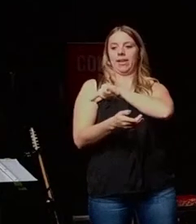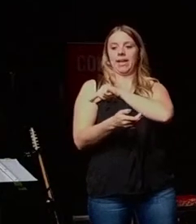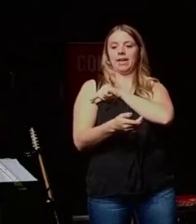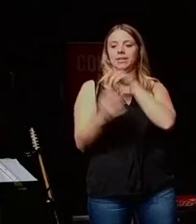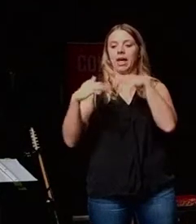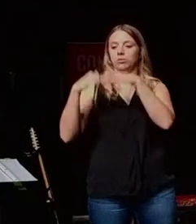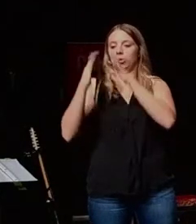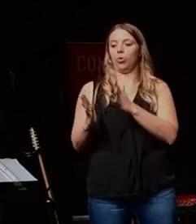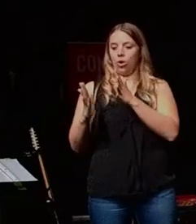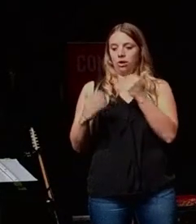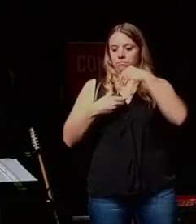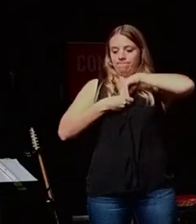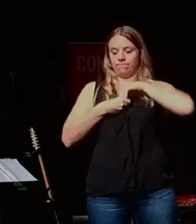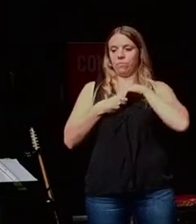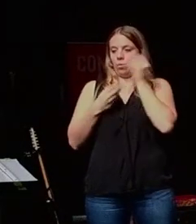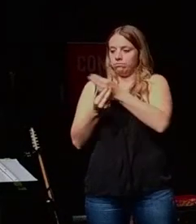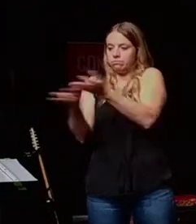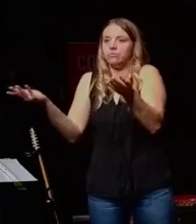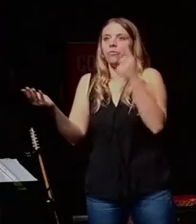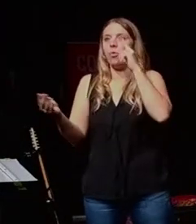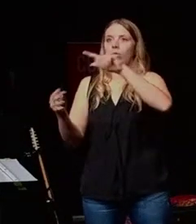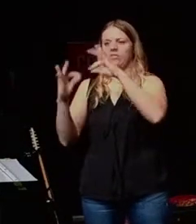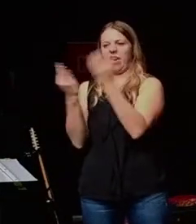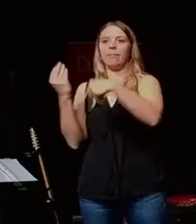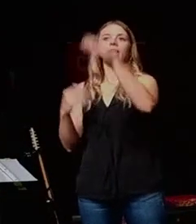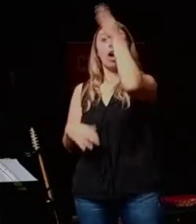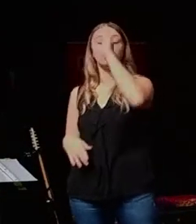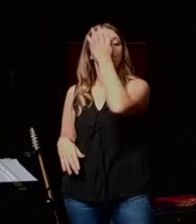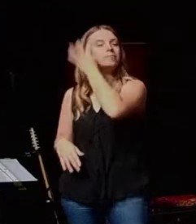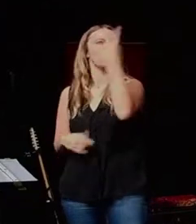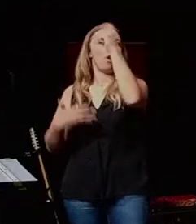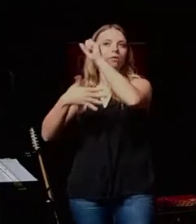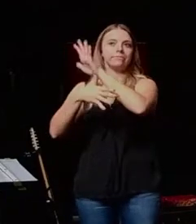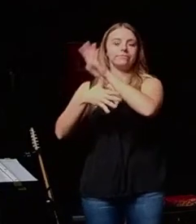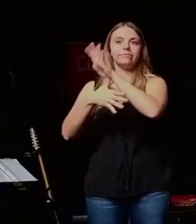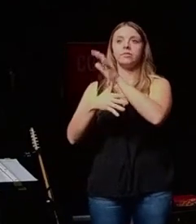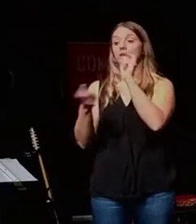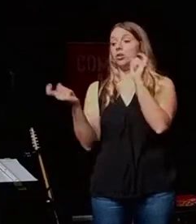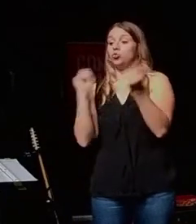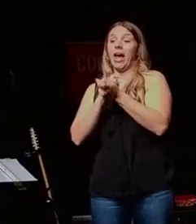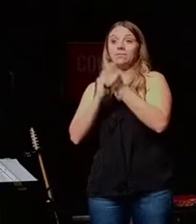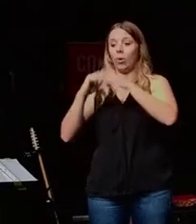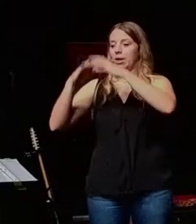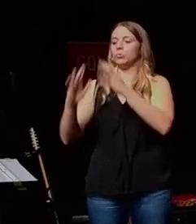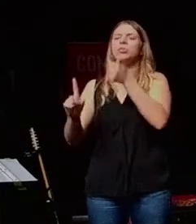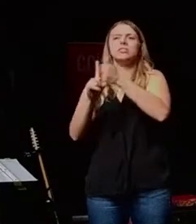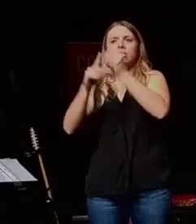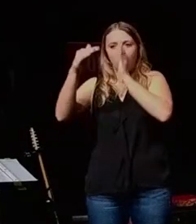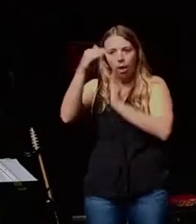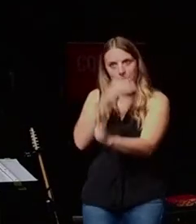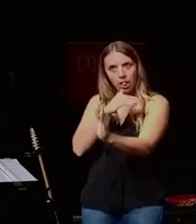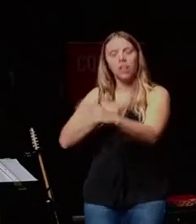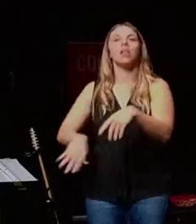the family of God from an entrepreneur. Here's one. A transformed entrepreneur is humble. Because